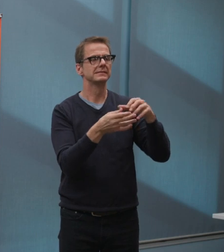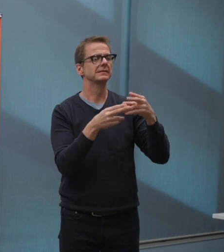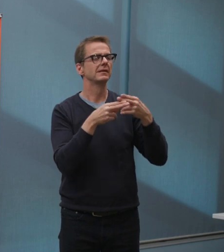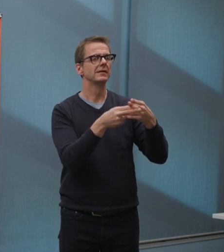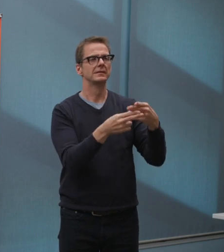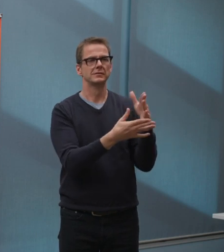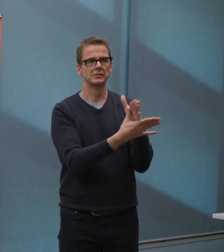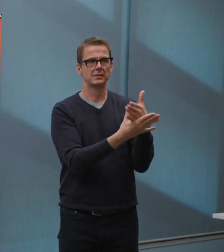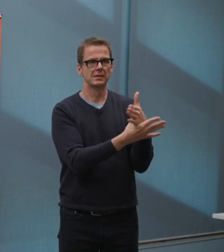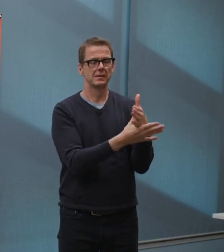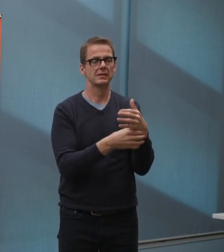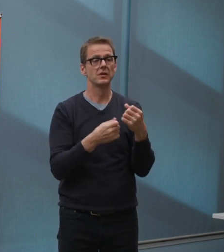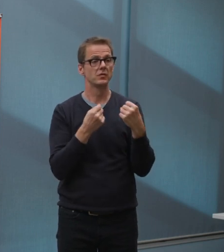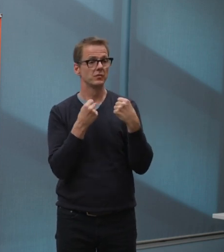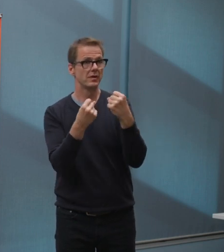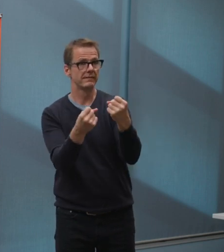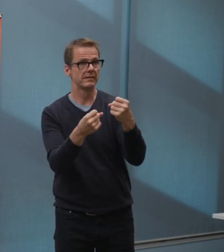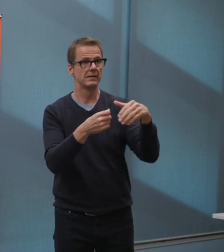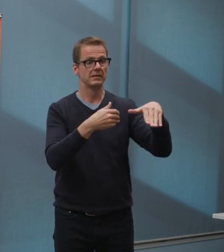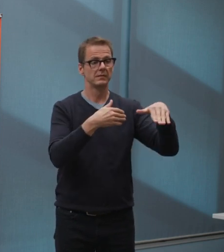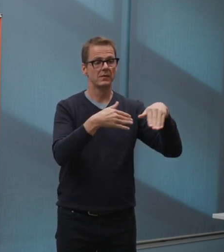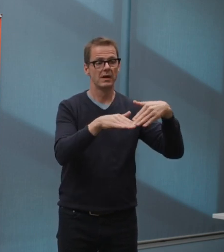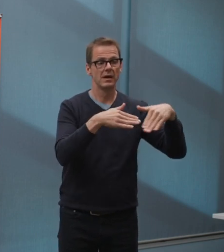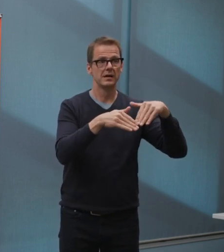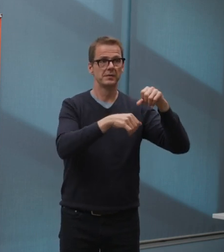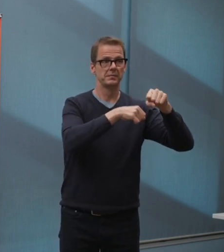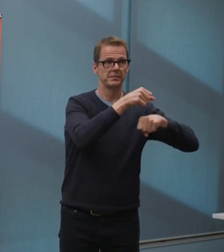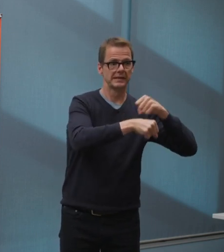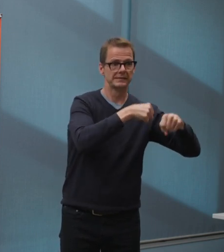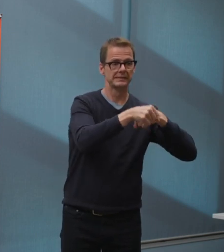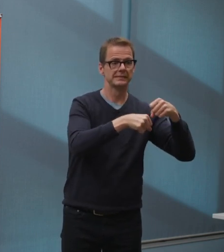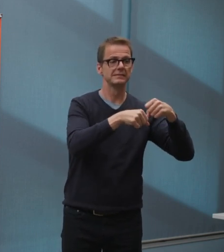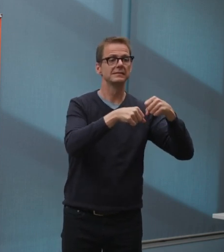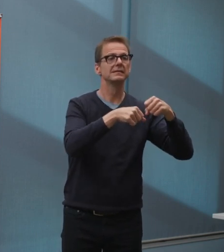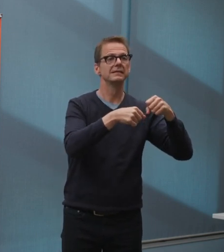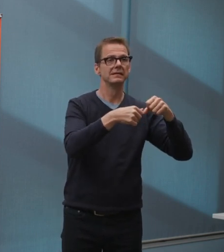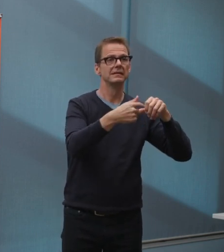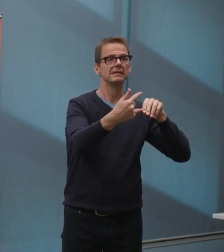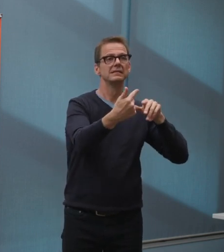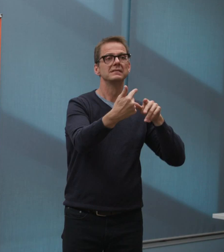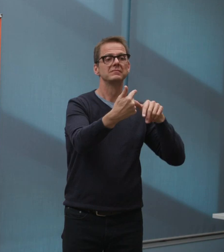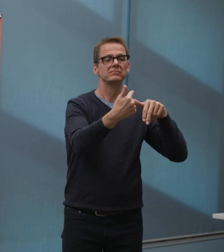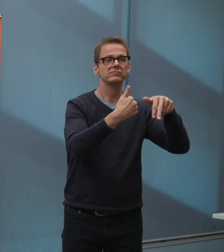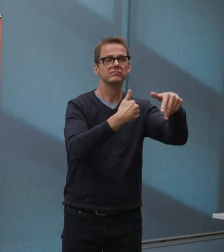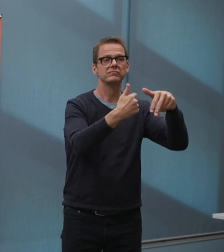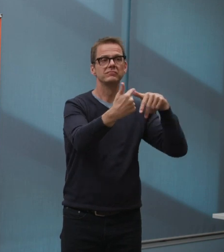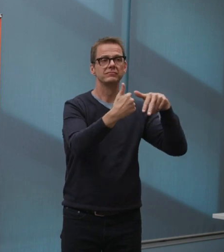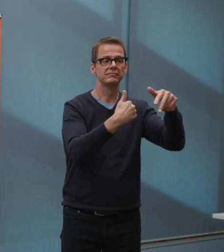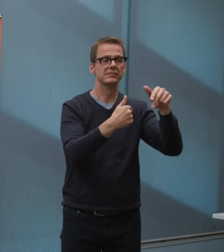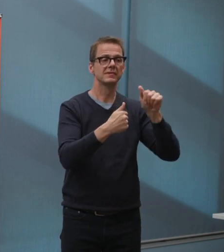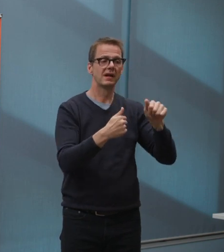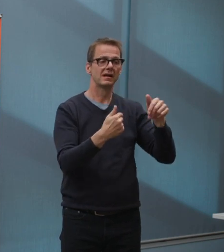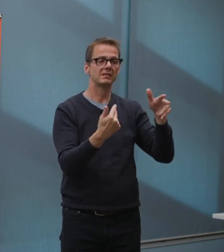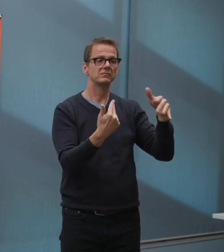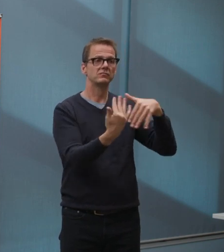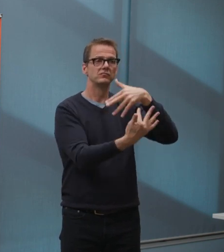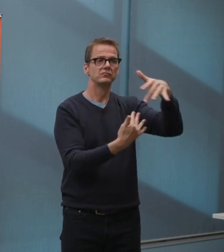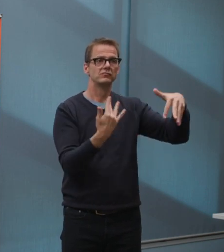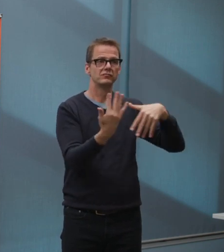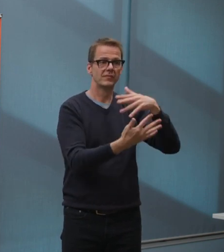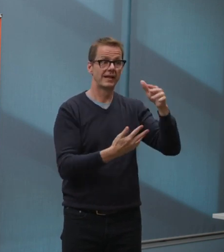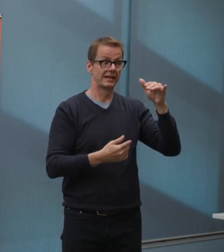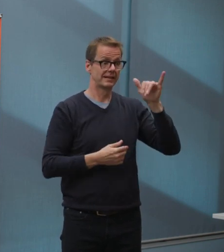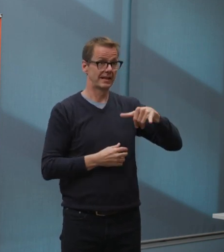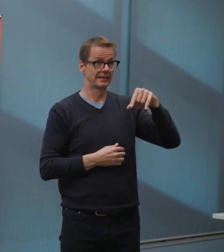for people to walk, bike, and drive along them. And because everyone is using the same shared space, the speed limit